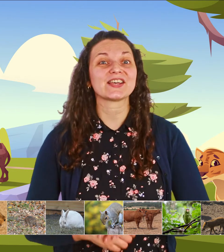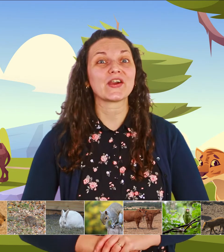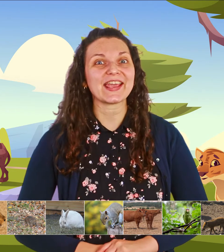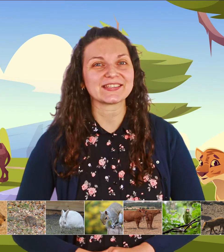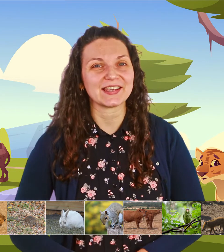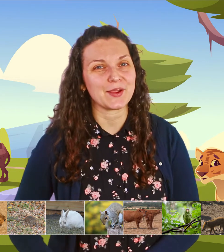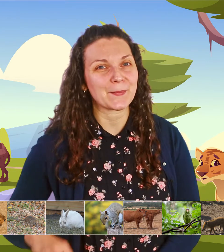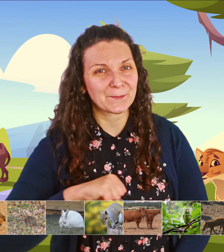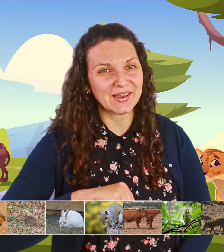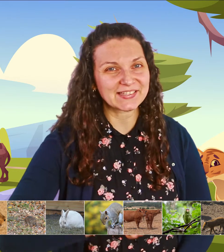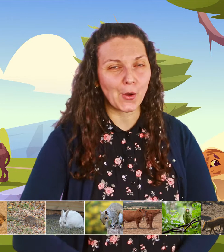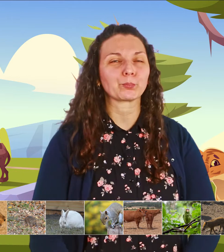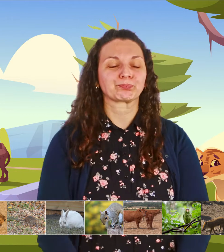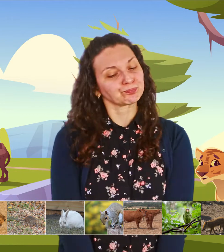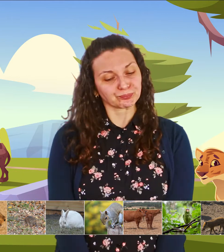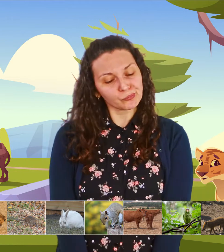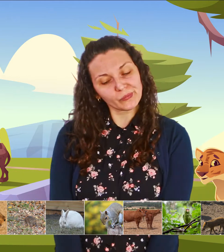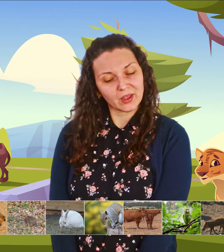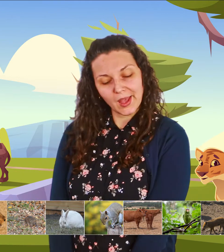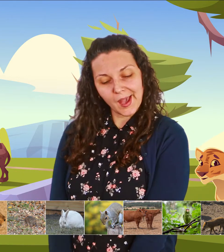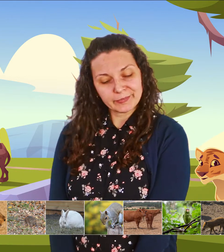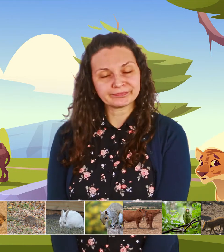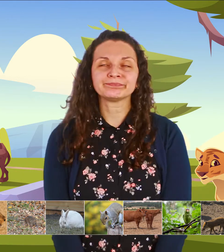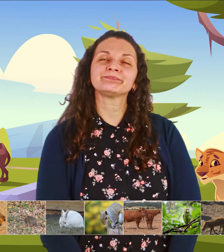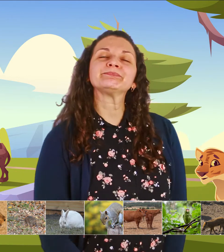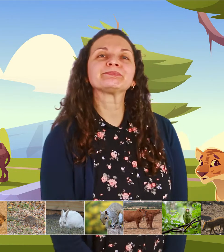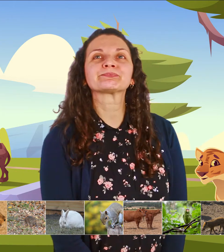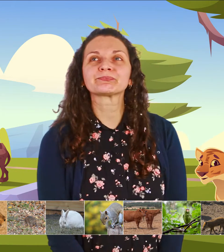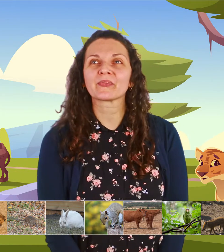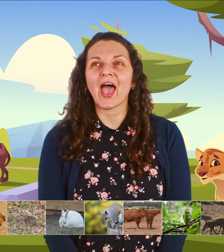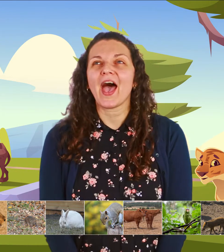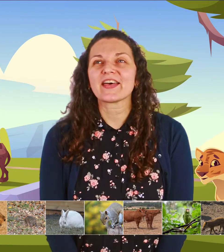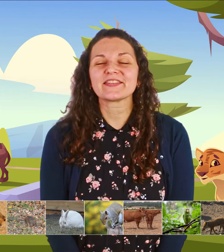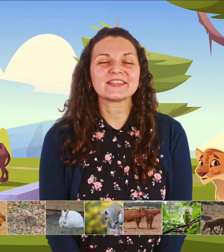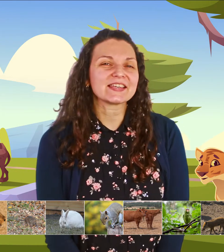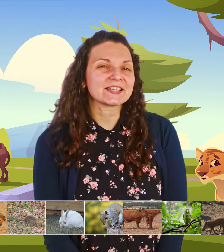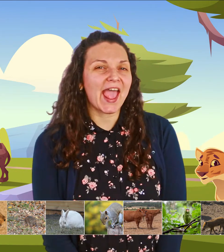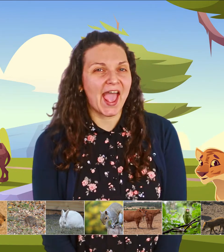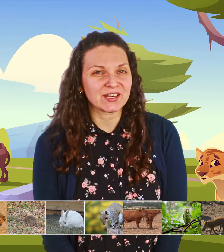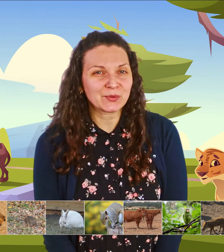our guessing game let's go um this is an animal